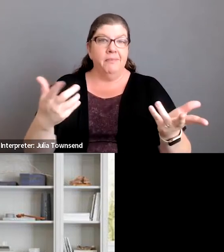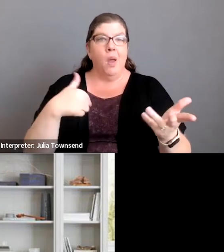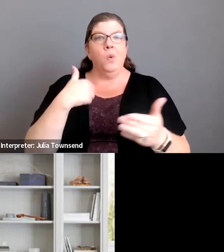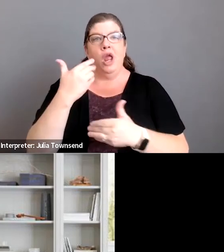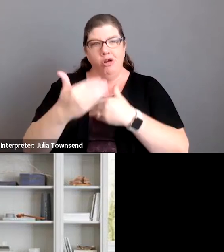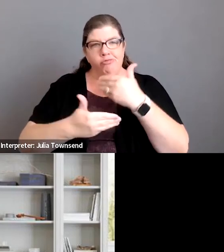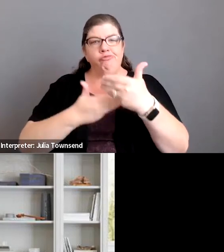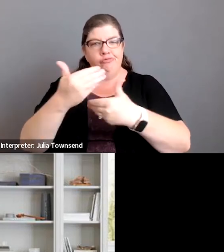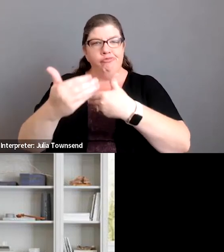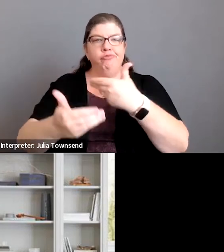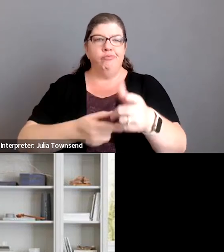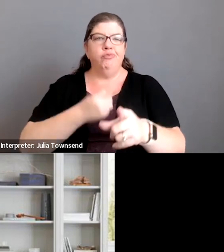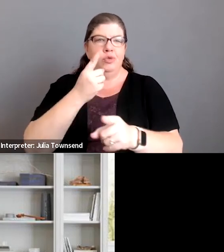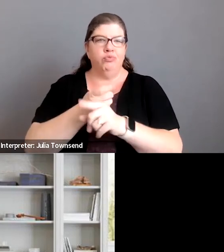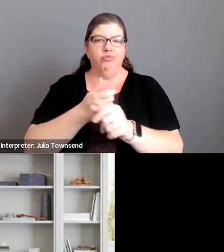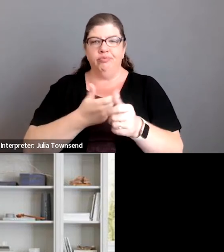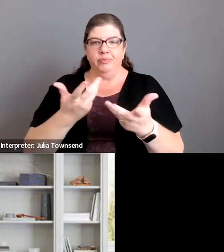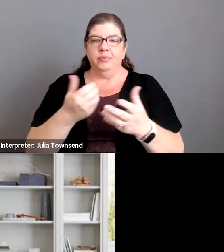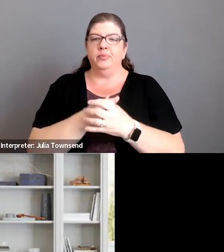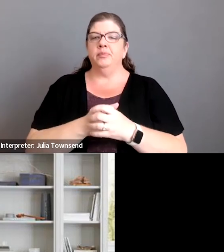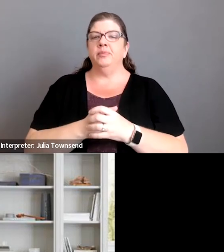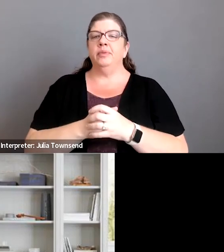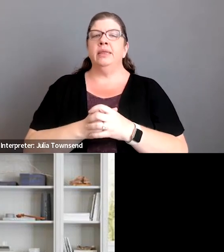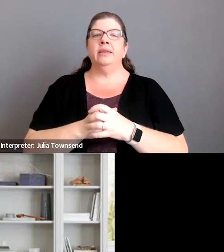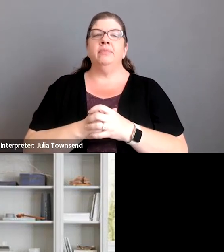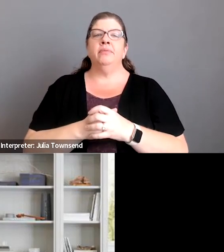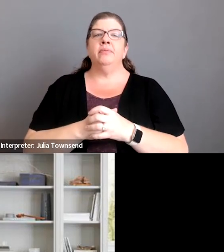we're right on track next slide please